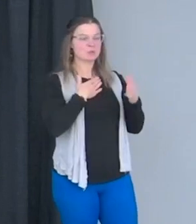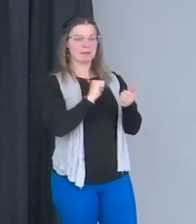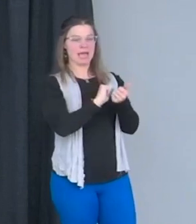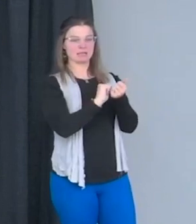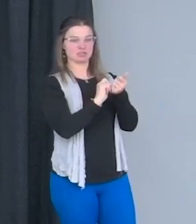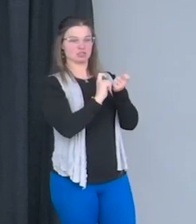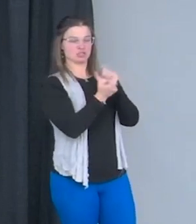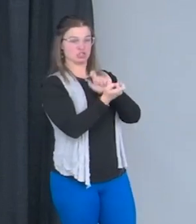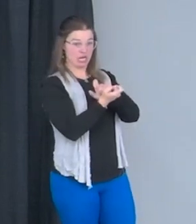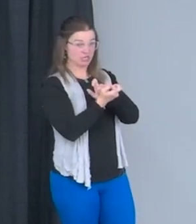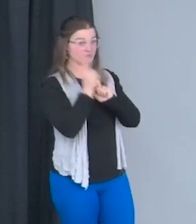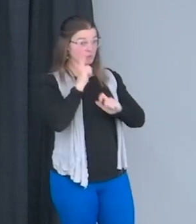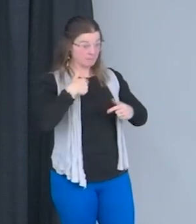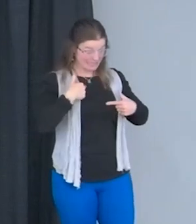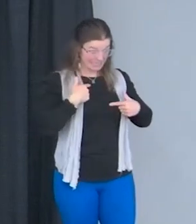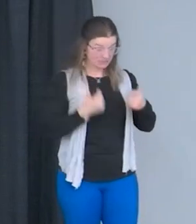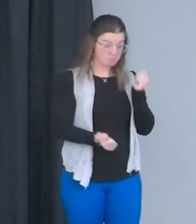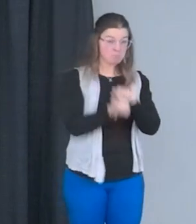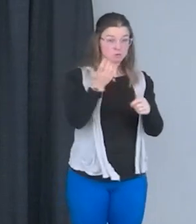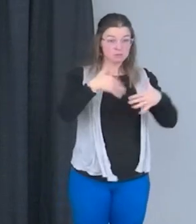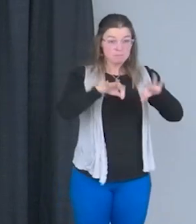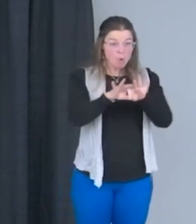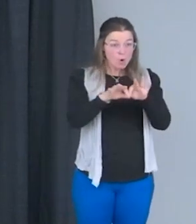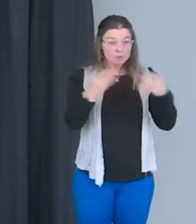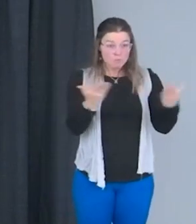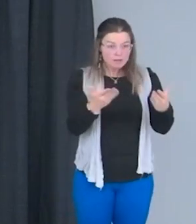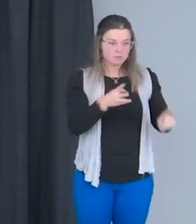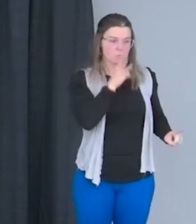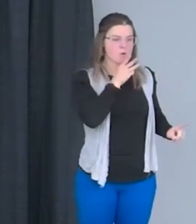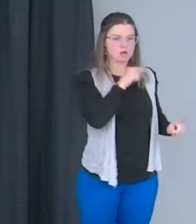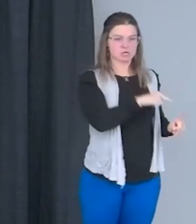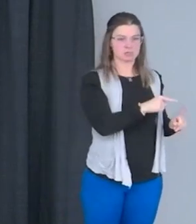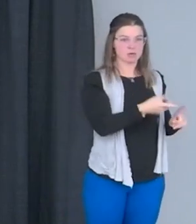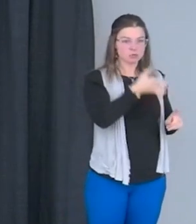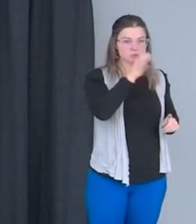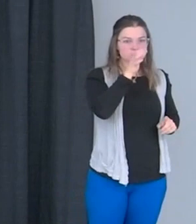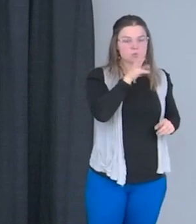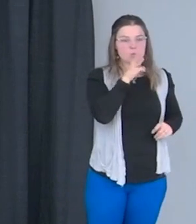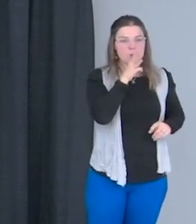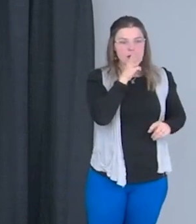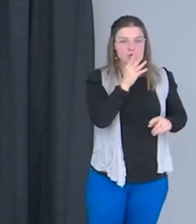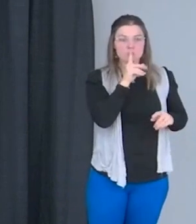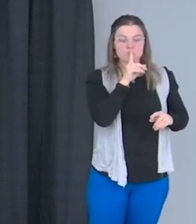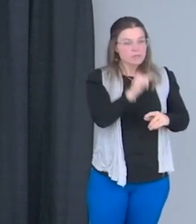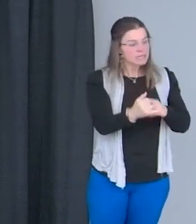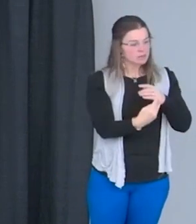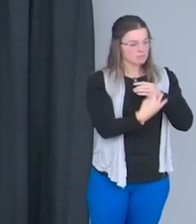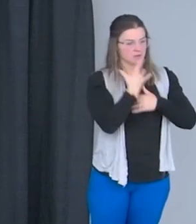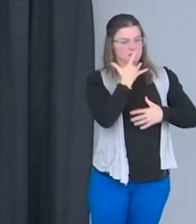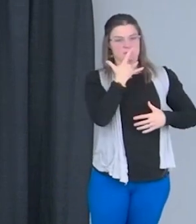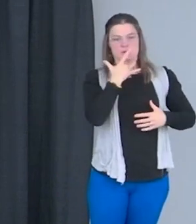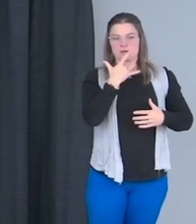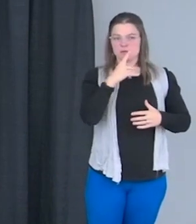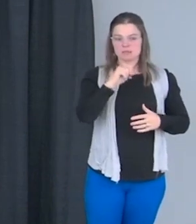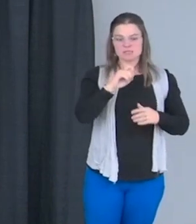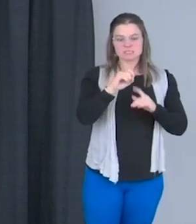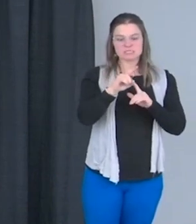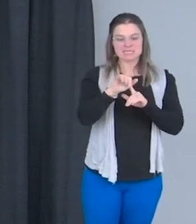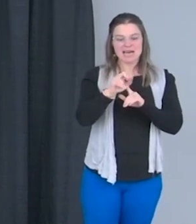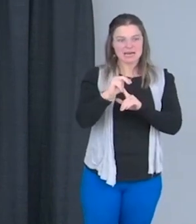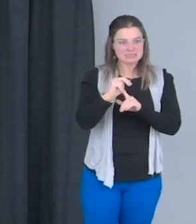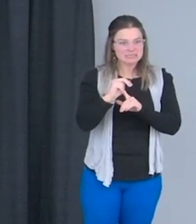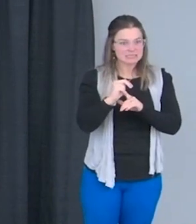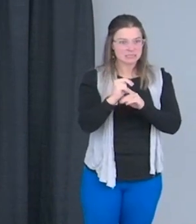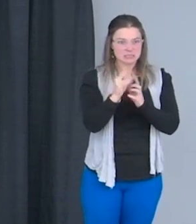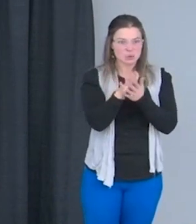the biggest thing was water. Because when I started putting water in my body, water changed a lot. It flushed out, out of toxins. It kept me